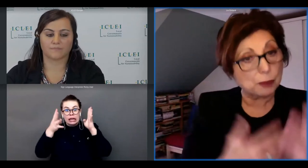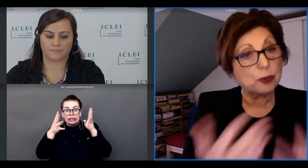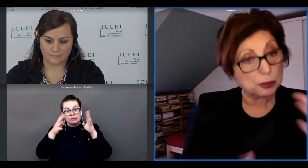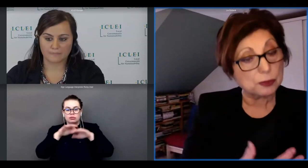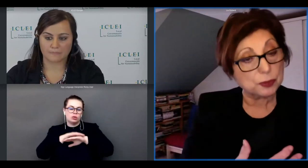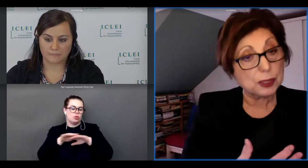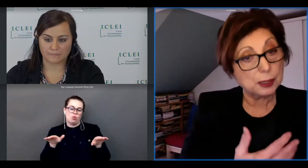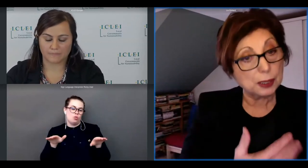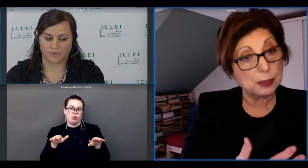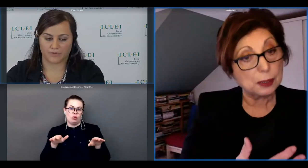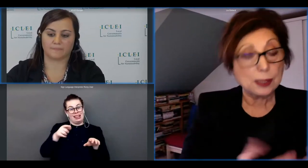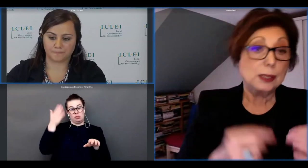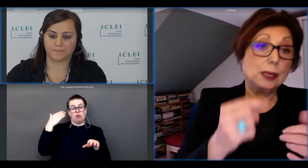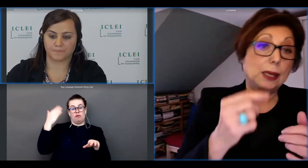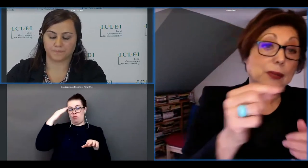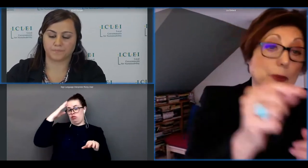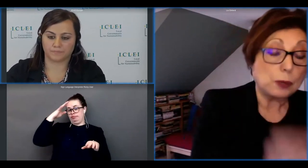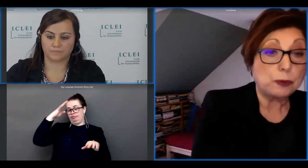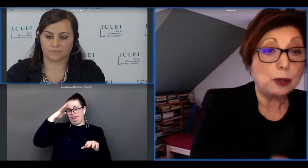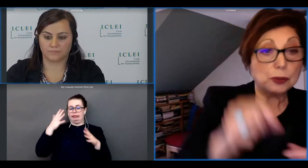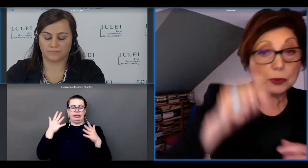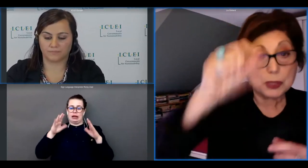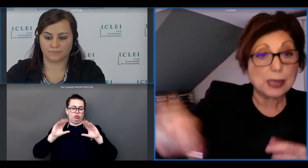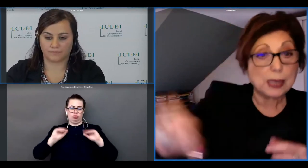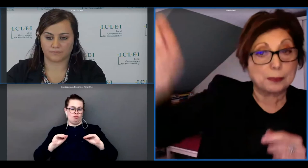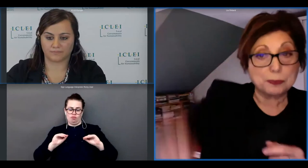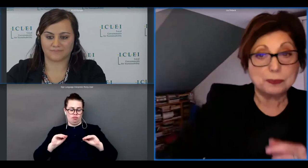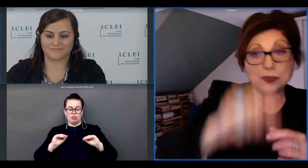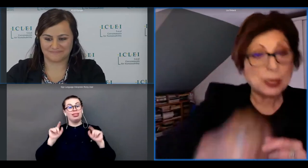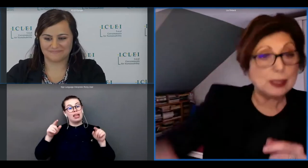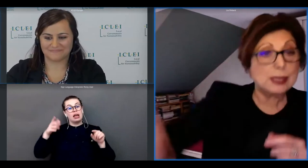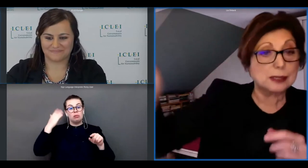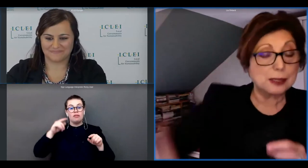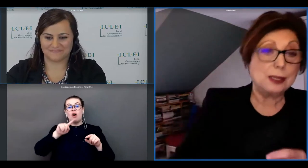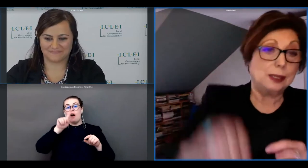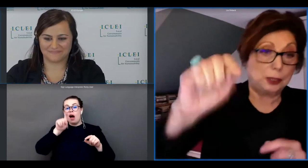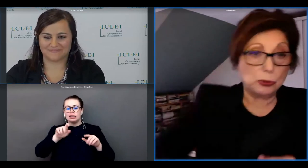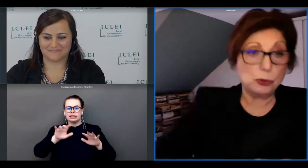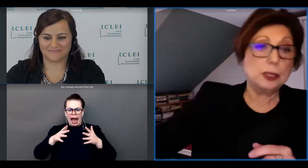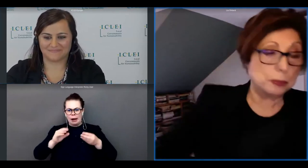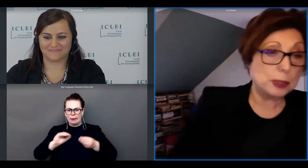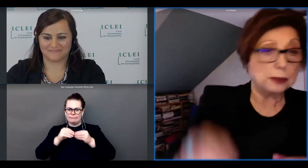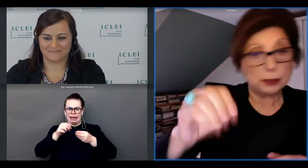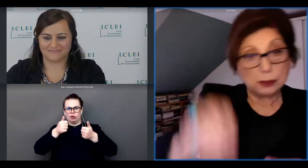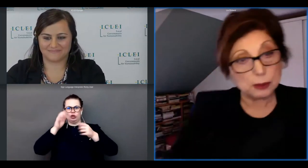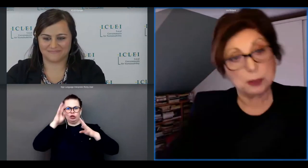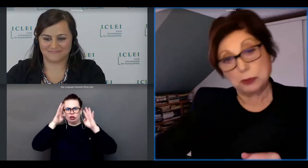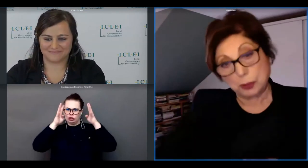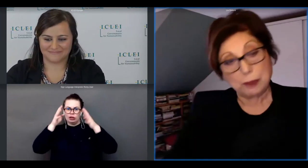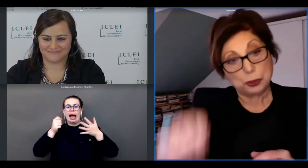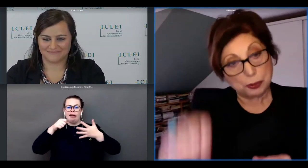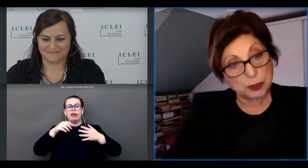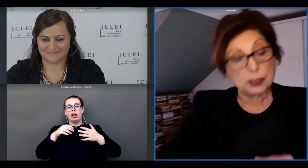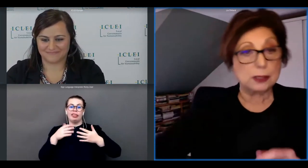was the philosophy in a way and then what followed was like a checklist you do an incubator you